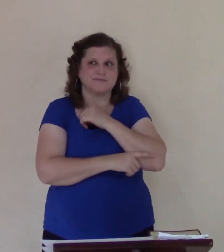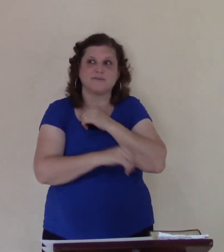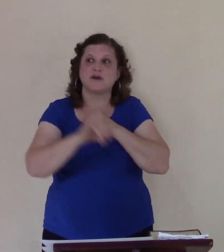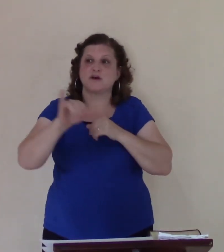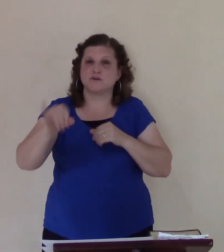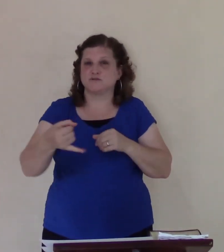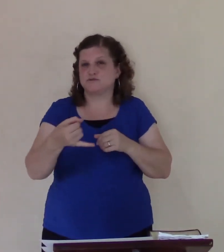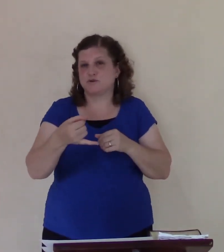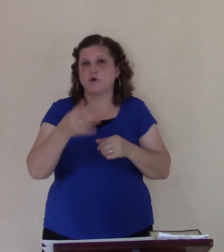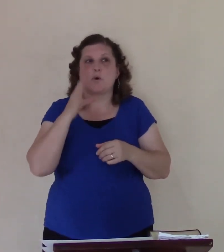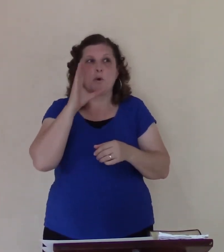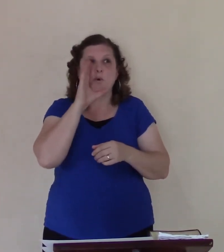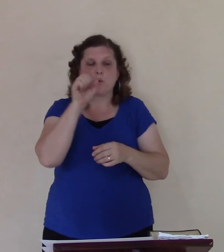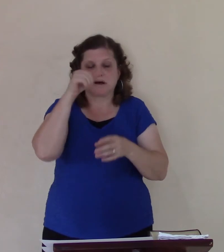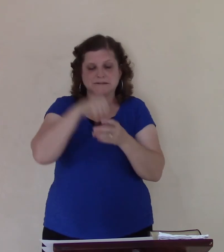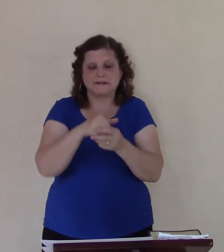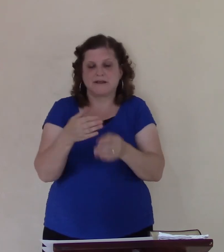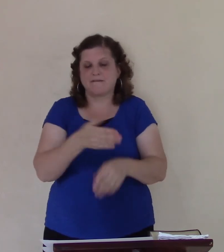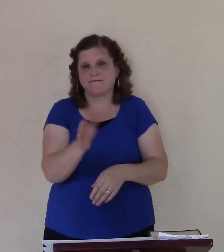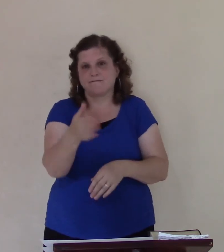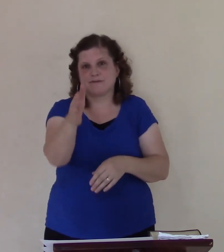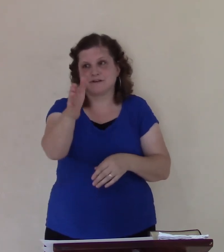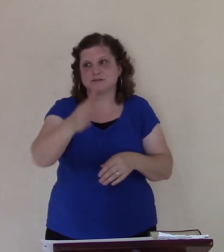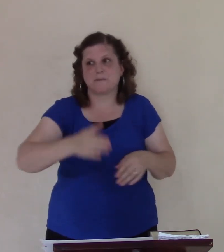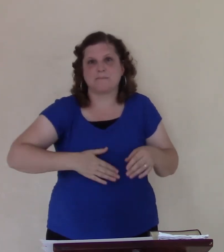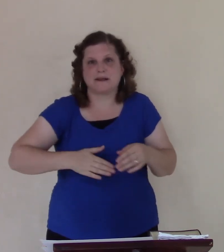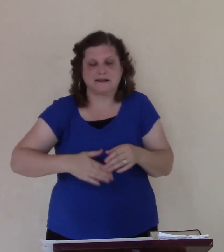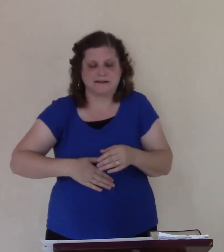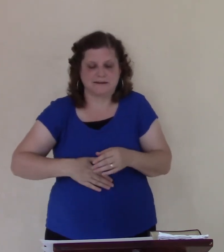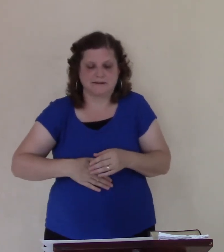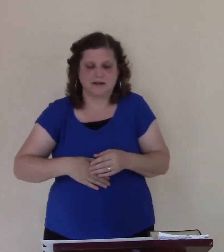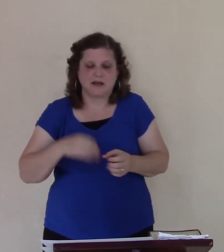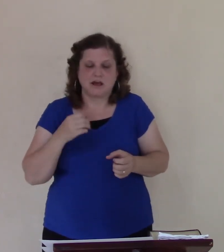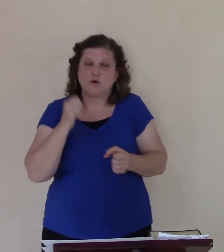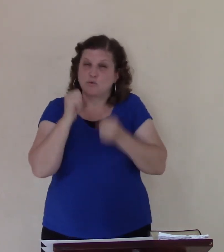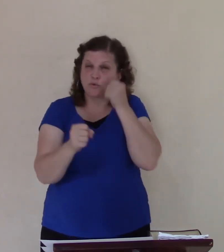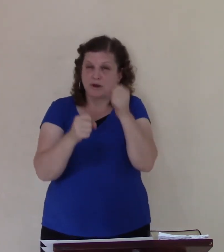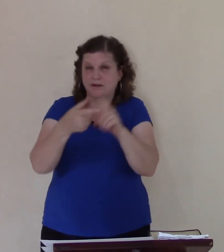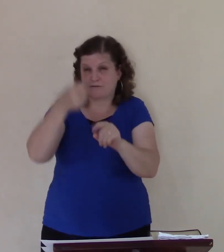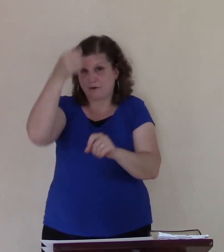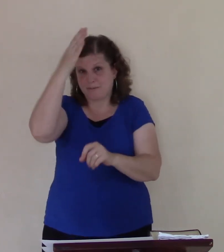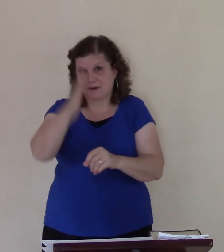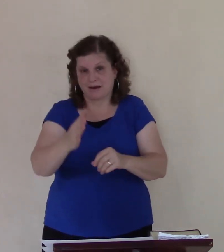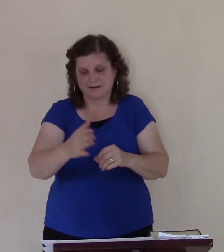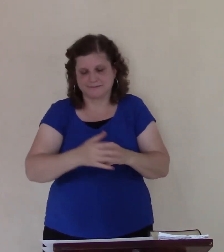weight okay he is writing from God now think about this